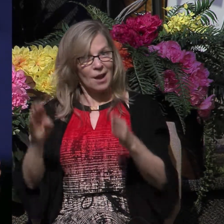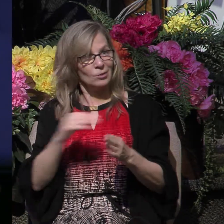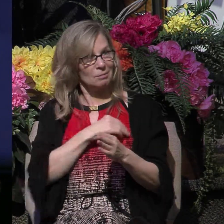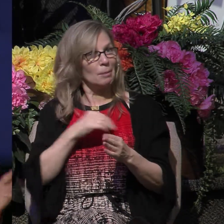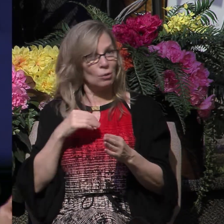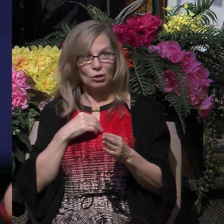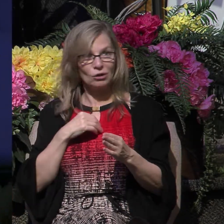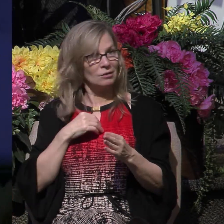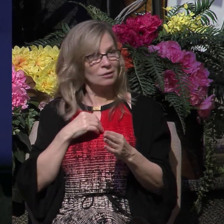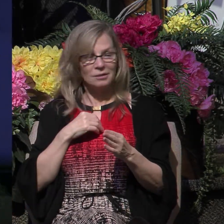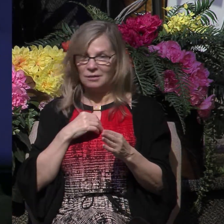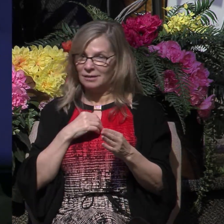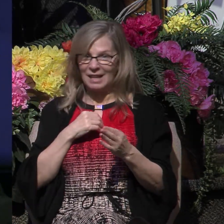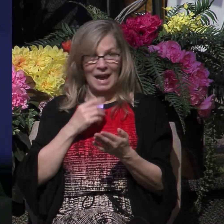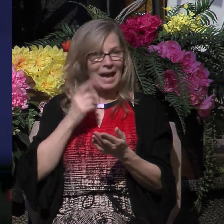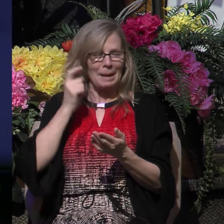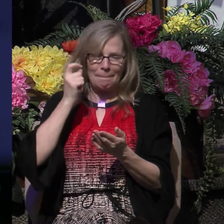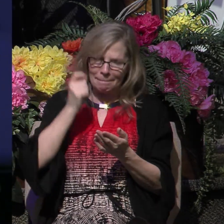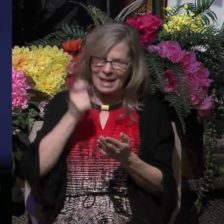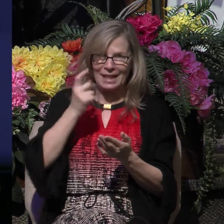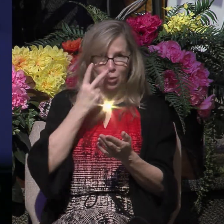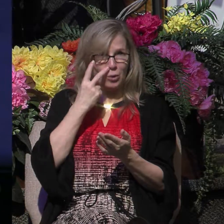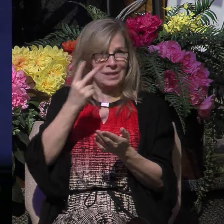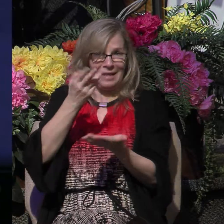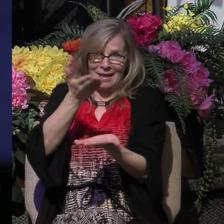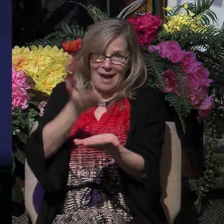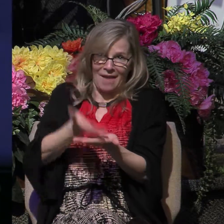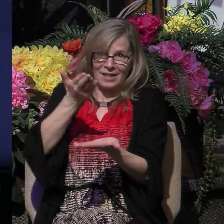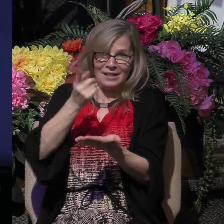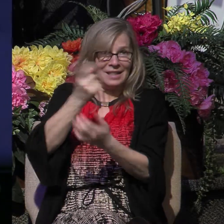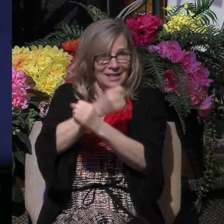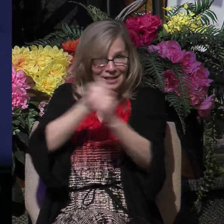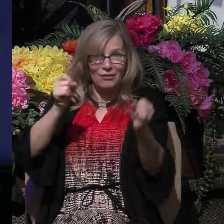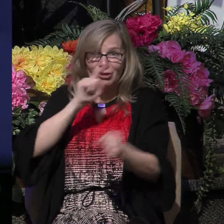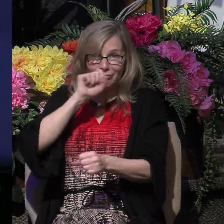gave immediate evidence that his salvation was genuine by what he did next.